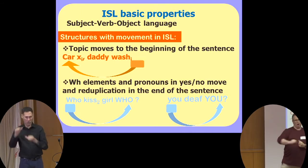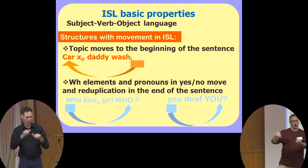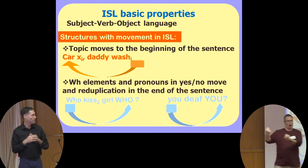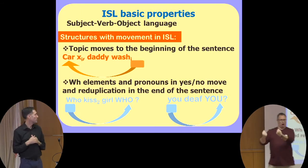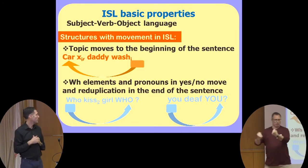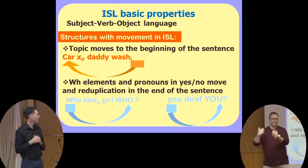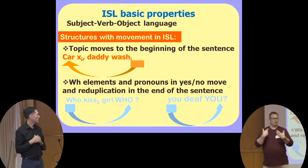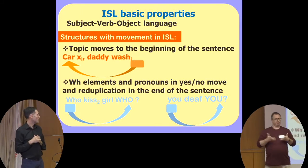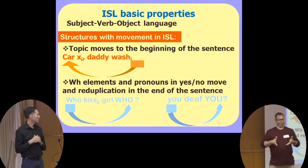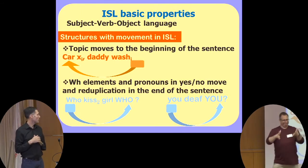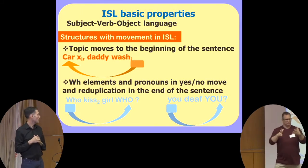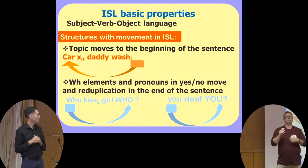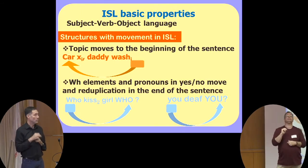Daddy, wash the car, this is Hebrew.